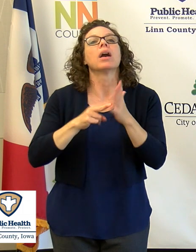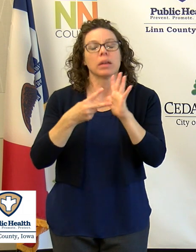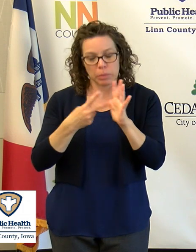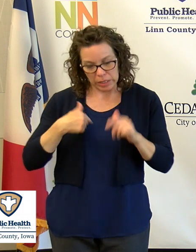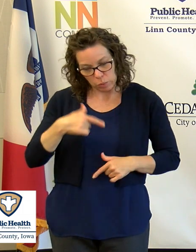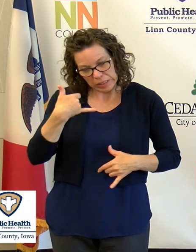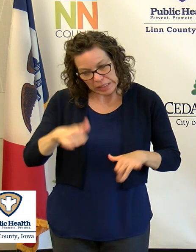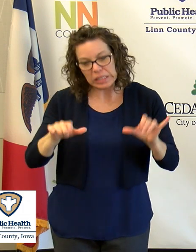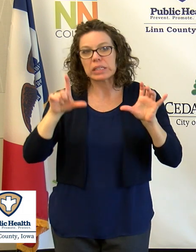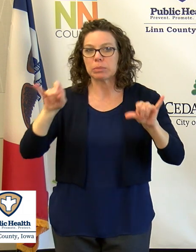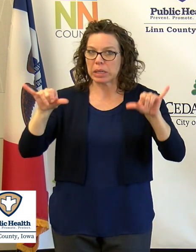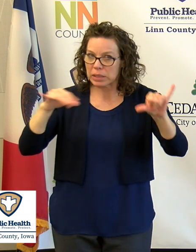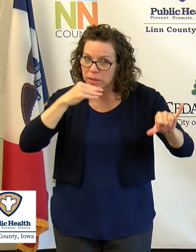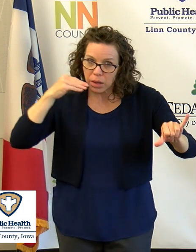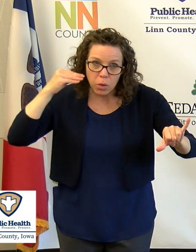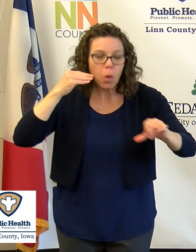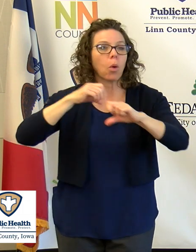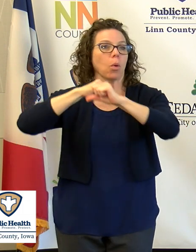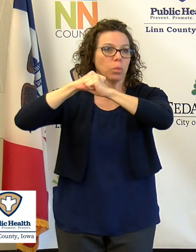spread of the virus.